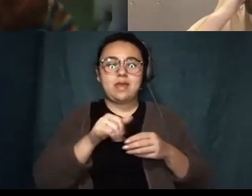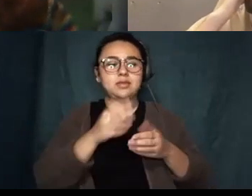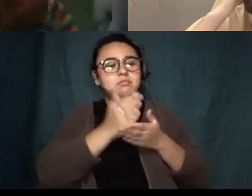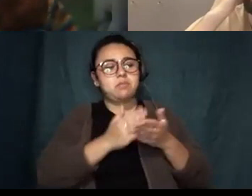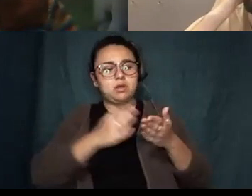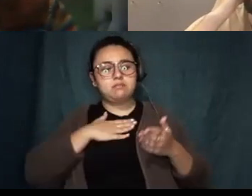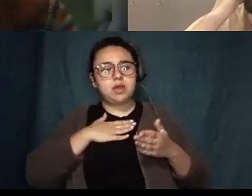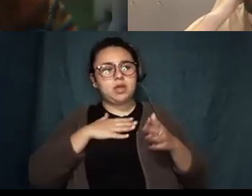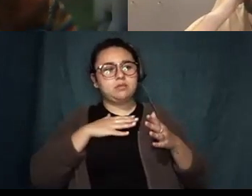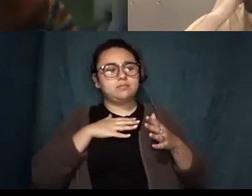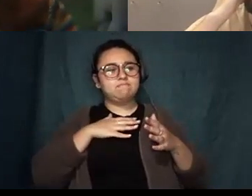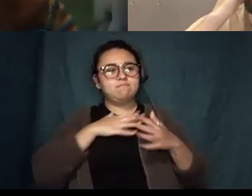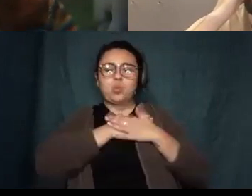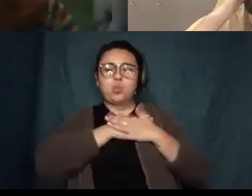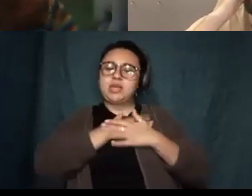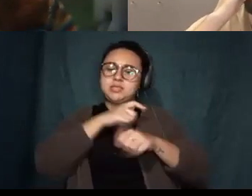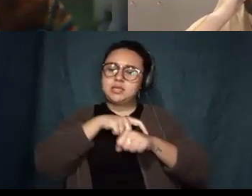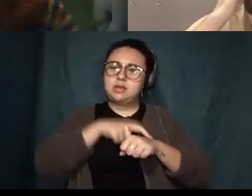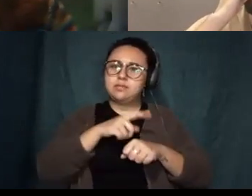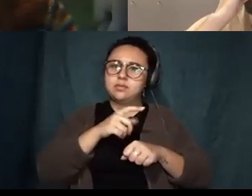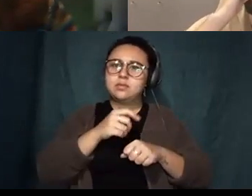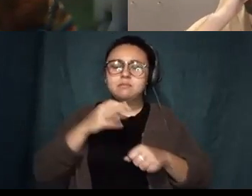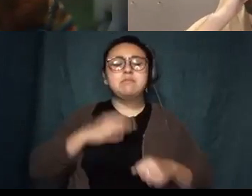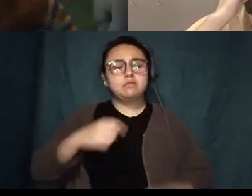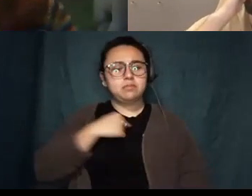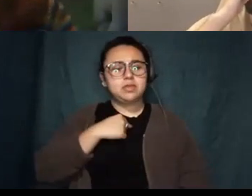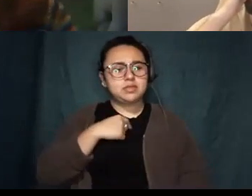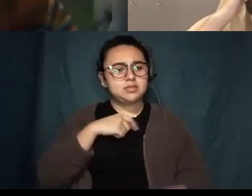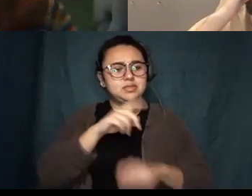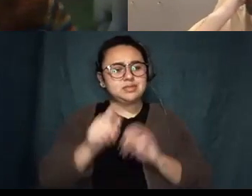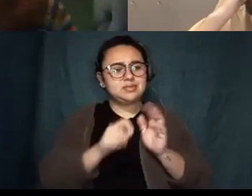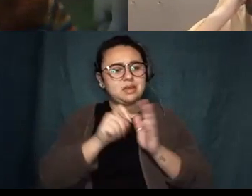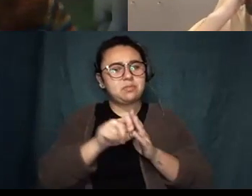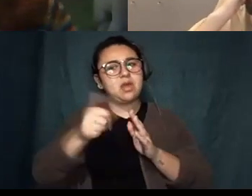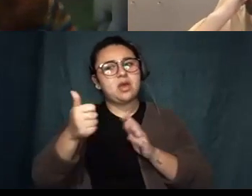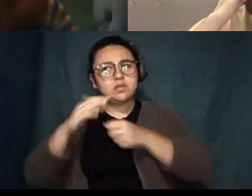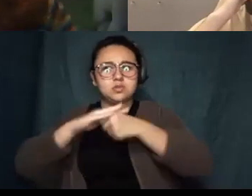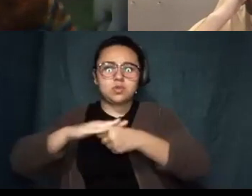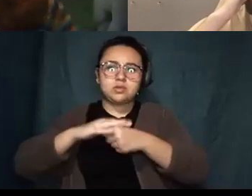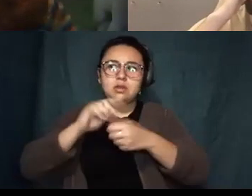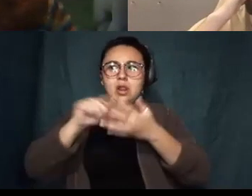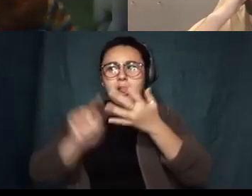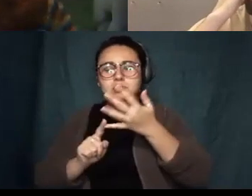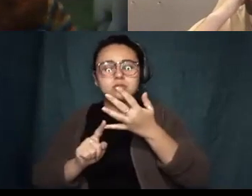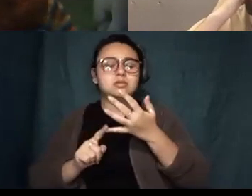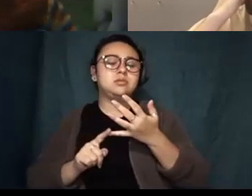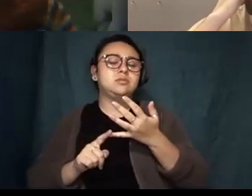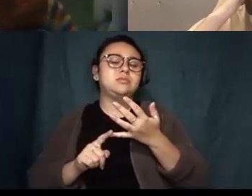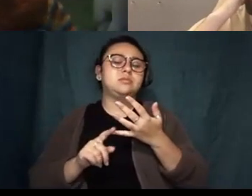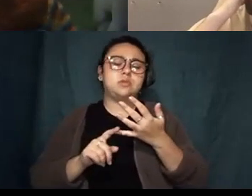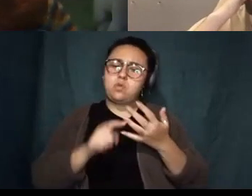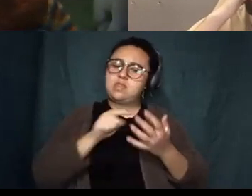has been really really helpful at a time when there's been so many other stressors like burrowing down on me so